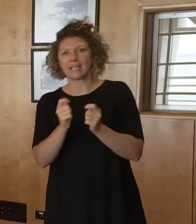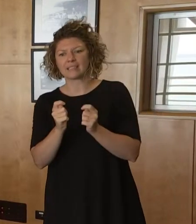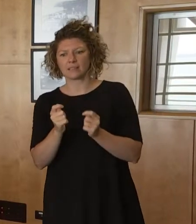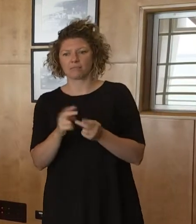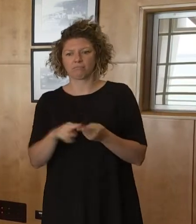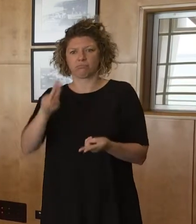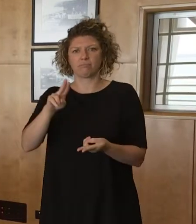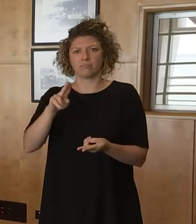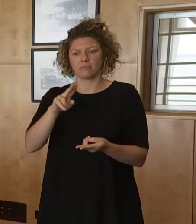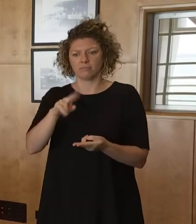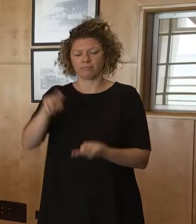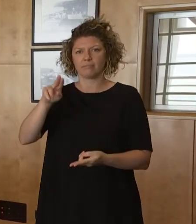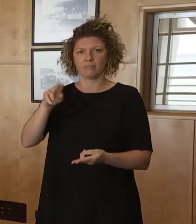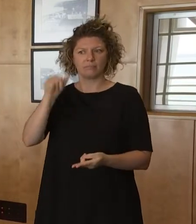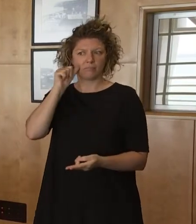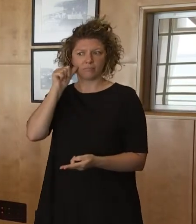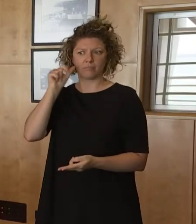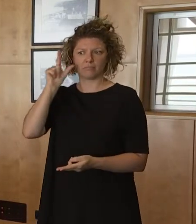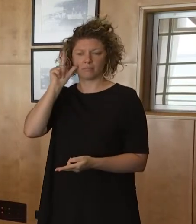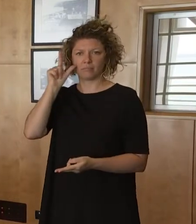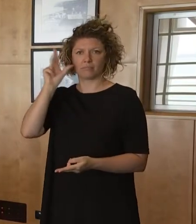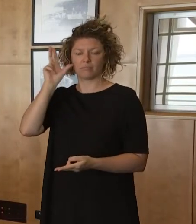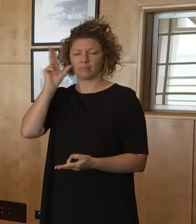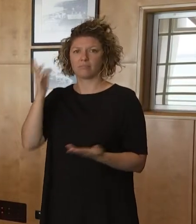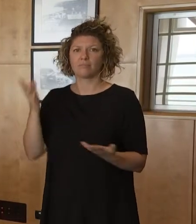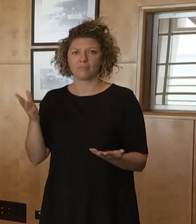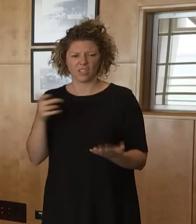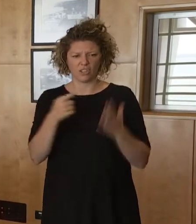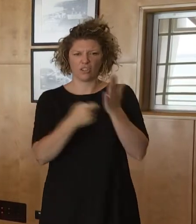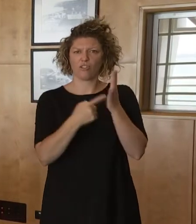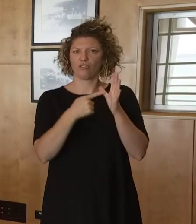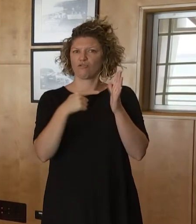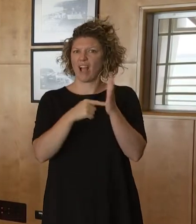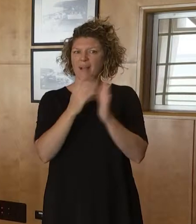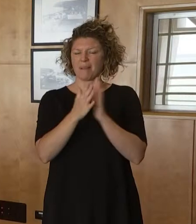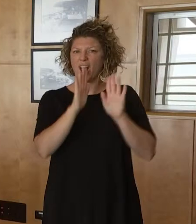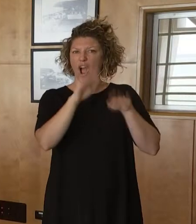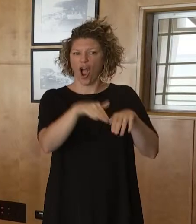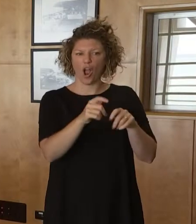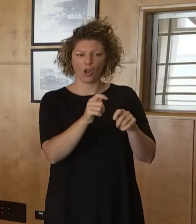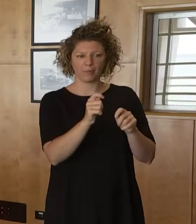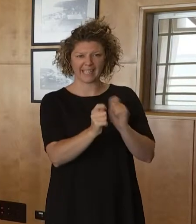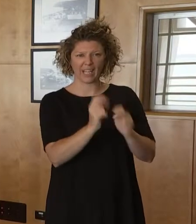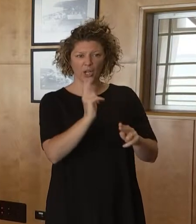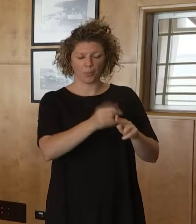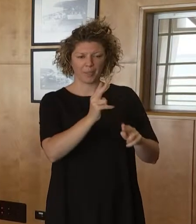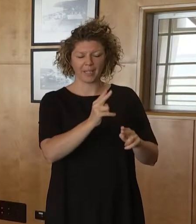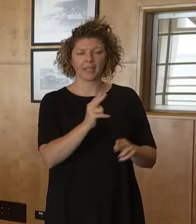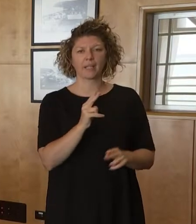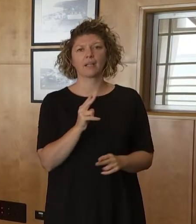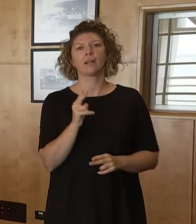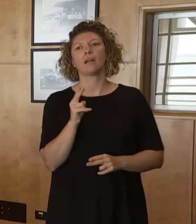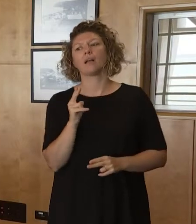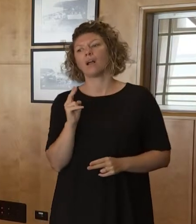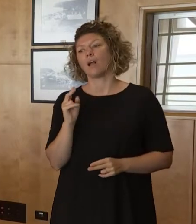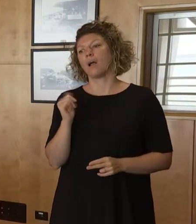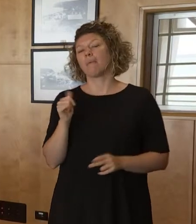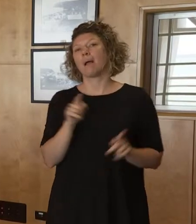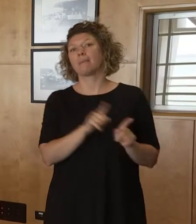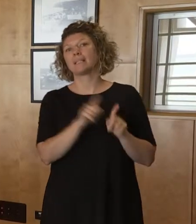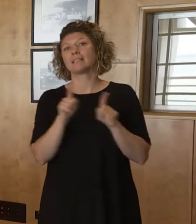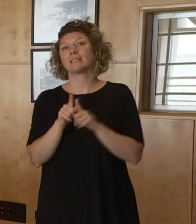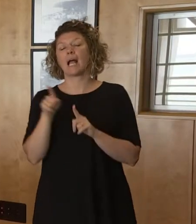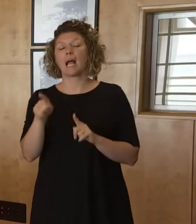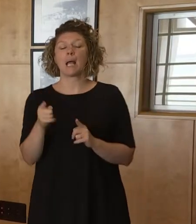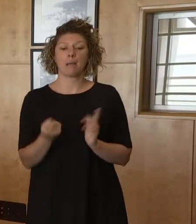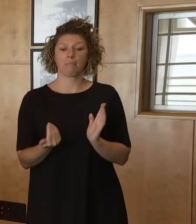before the results and primarily being rat tests. But if someone hypothetically gets a PCR test on a Wednesday and the result is returned on a